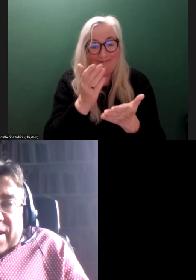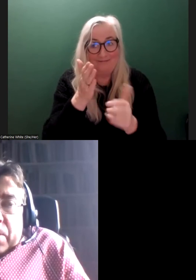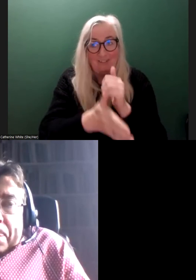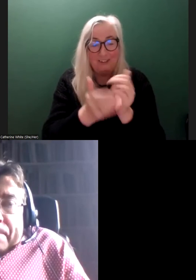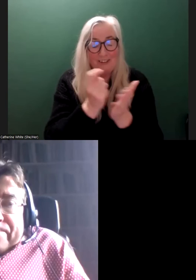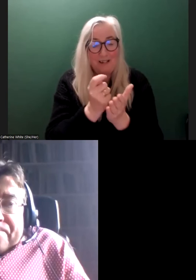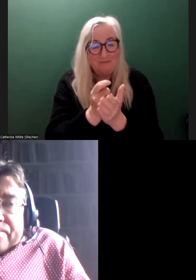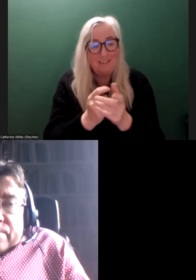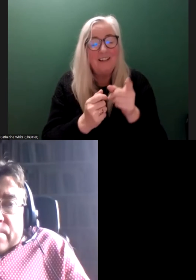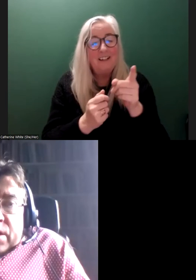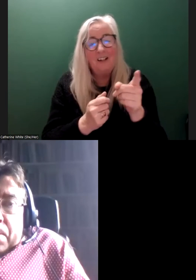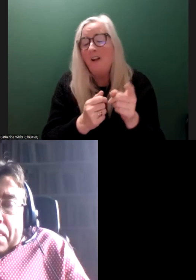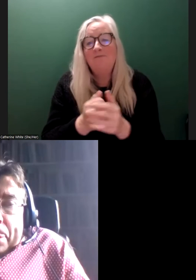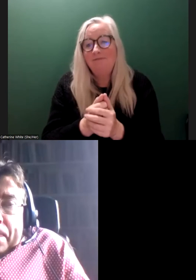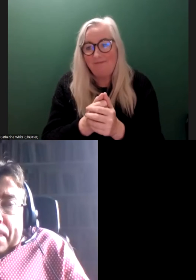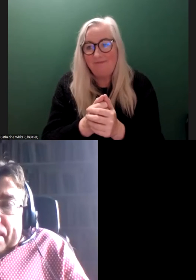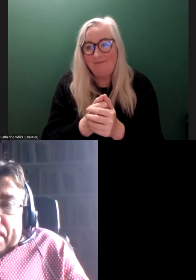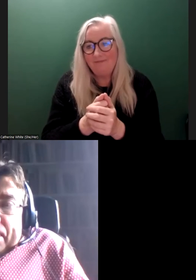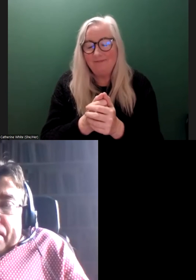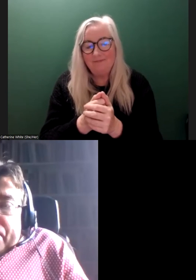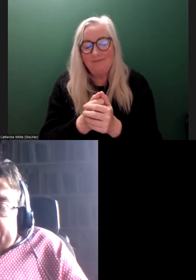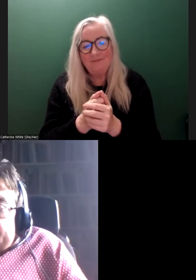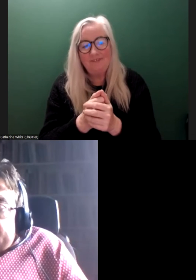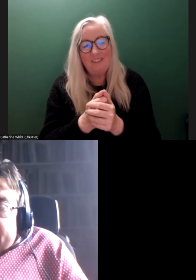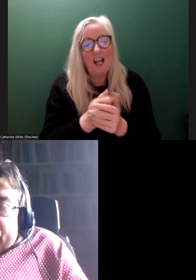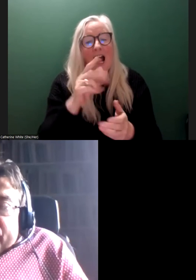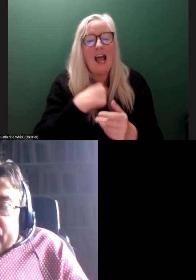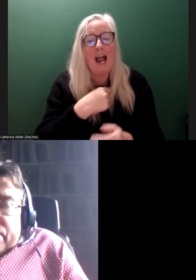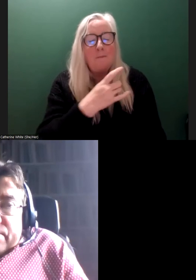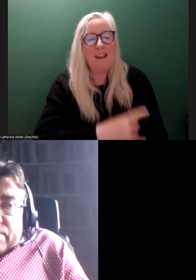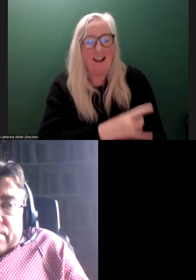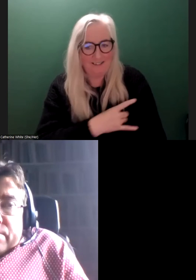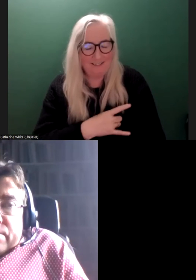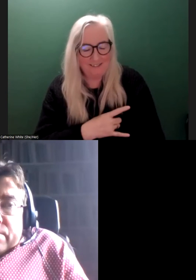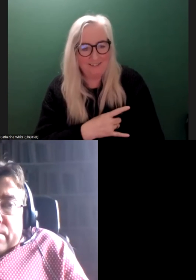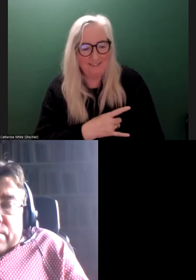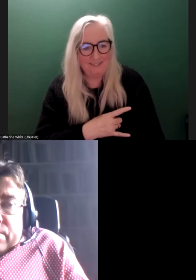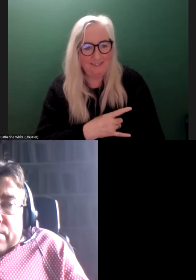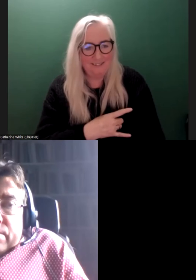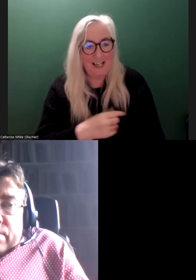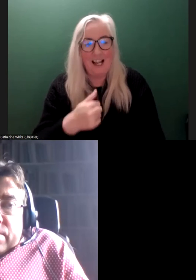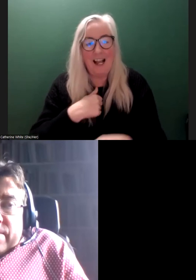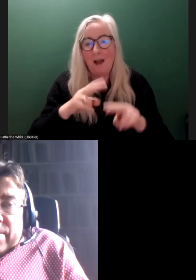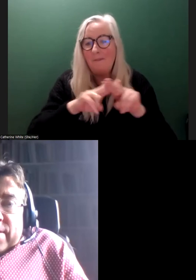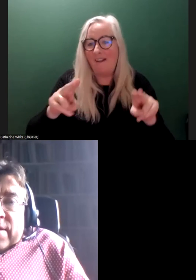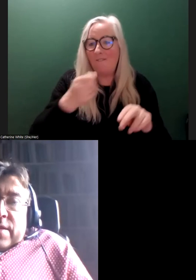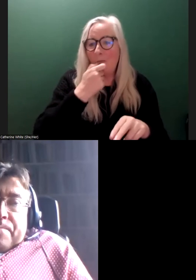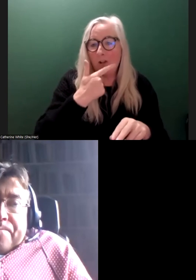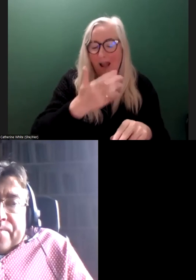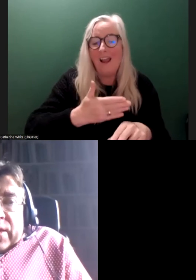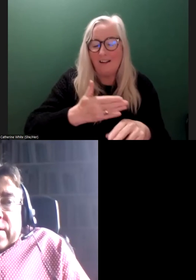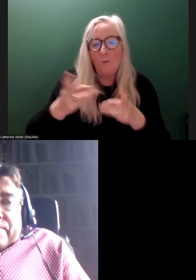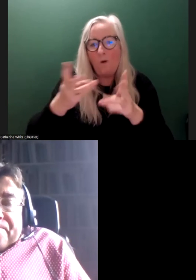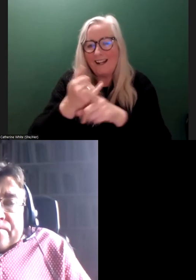Well, I think that's great, Lorraine. I say, well, I'll be honest with you. I'm not from Dublin. I don't live in Dublin. And most of the